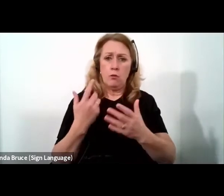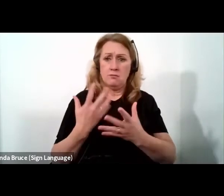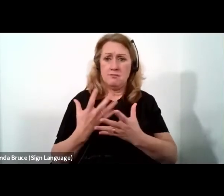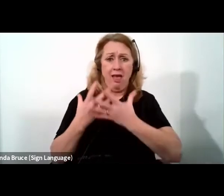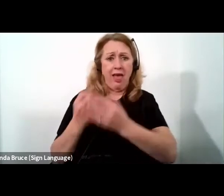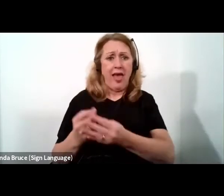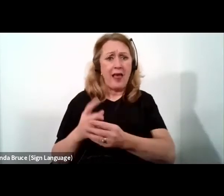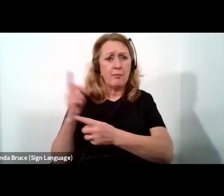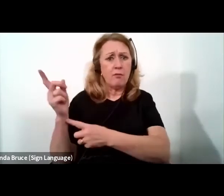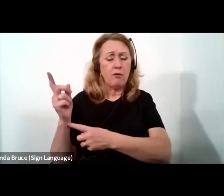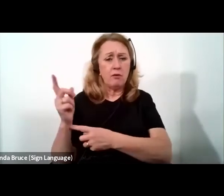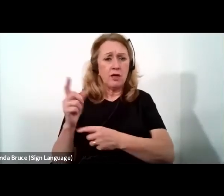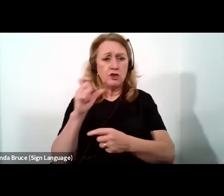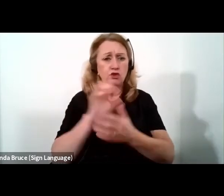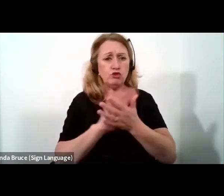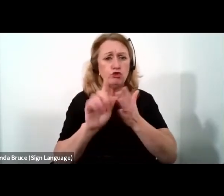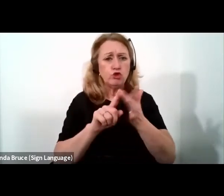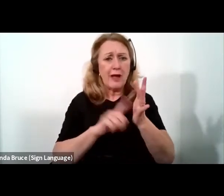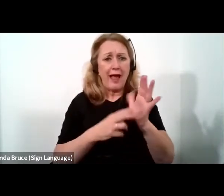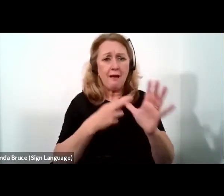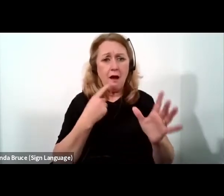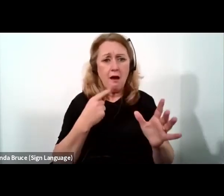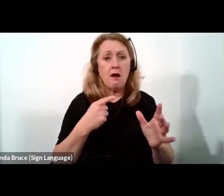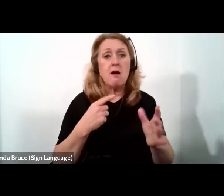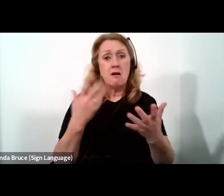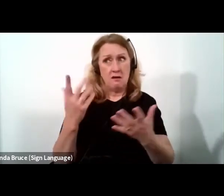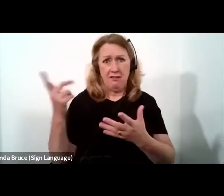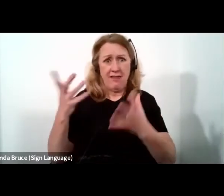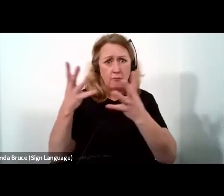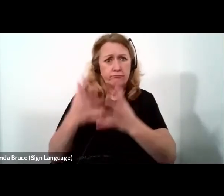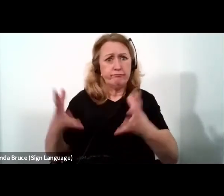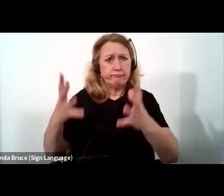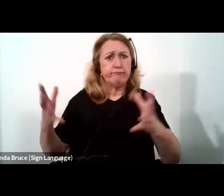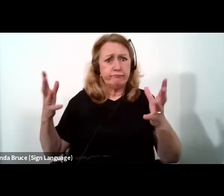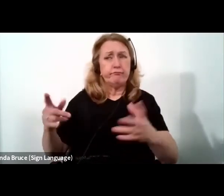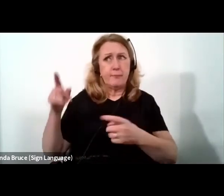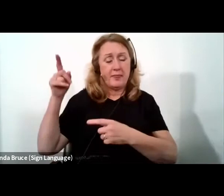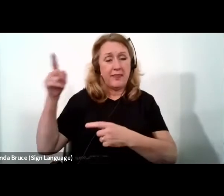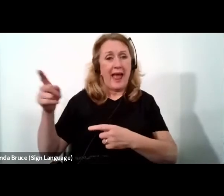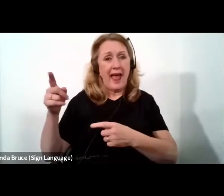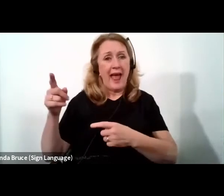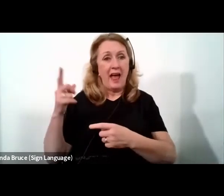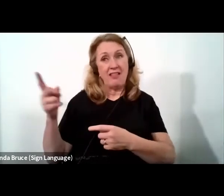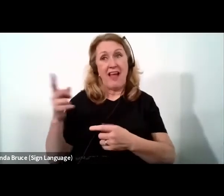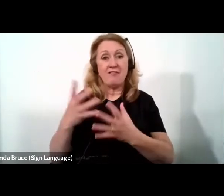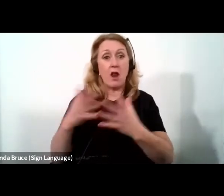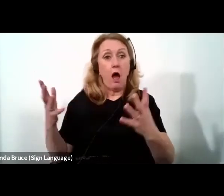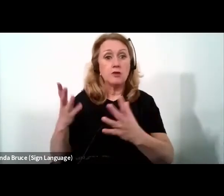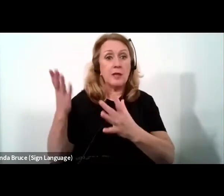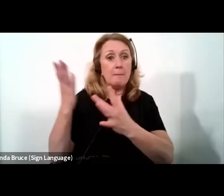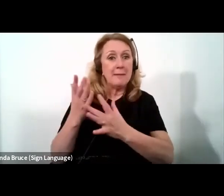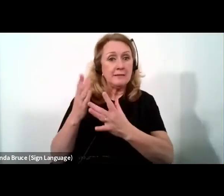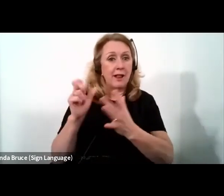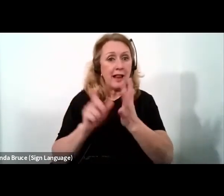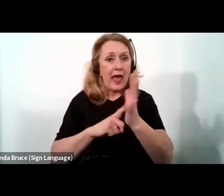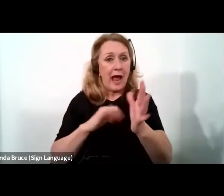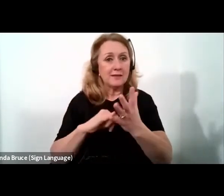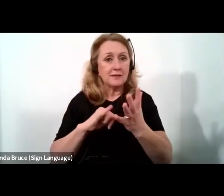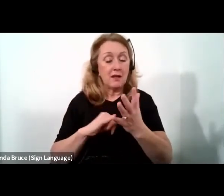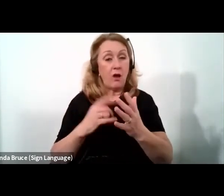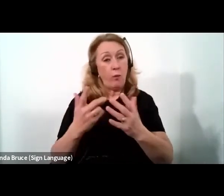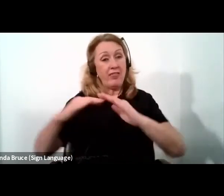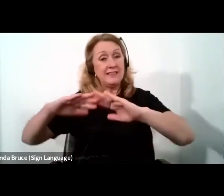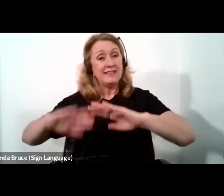into one of the world's fastest growing economies, boasting the largest middle class, with other Southeast